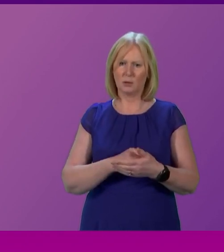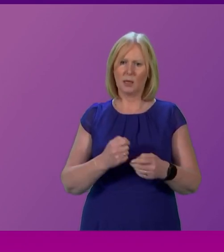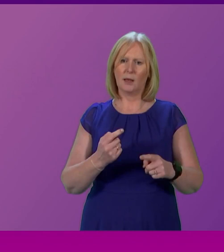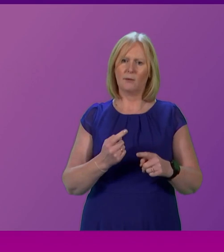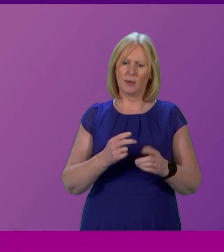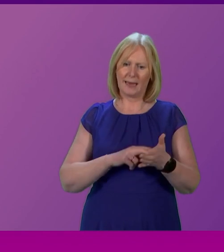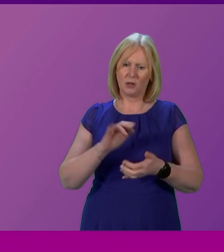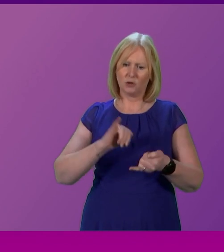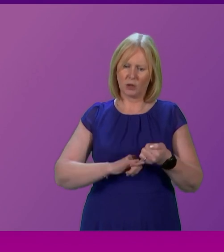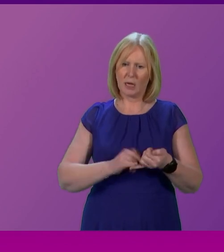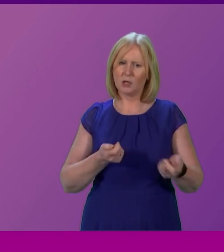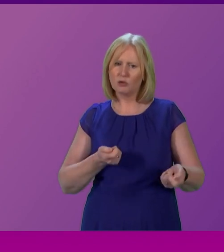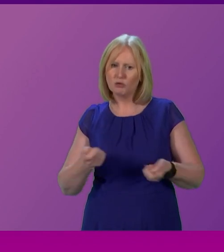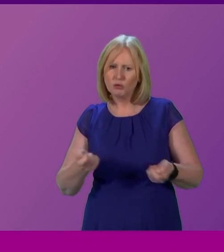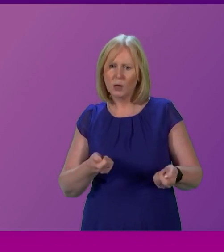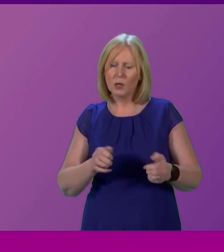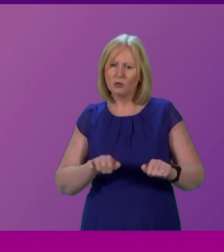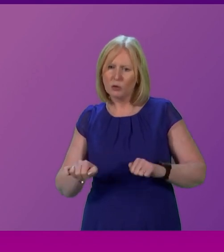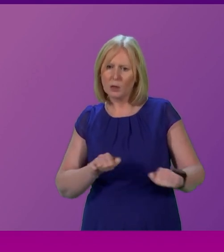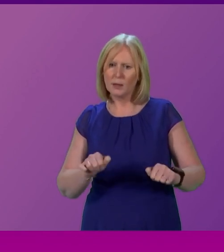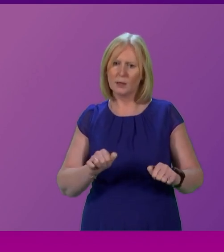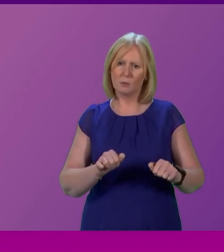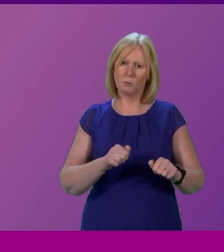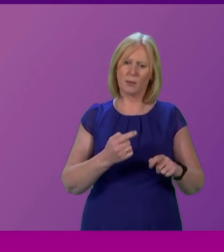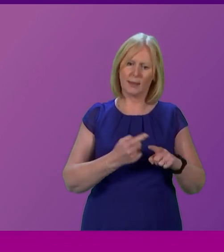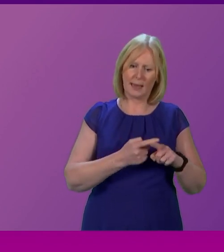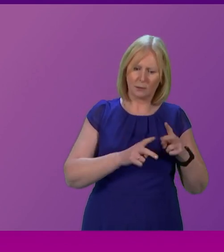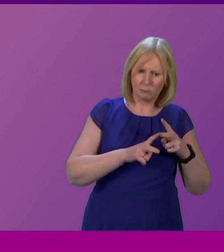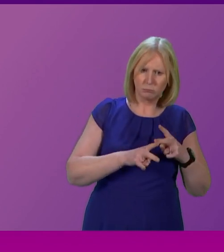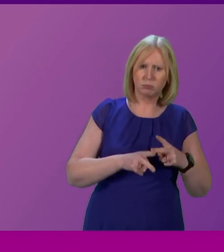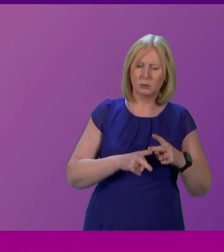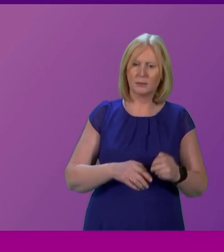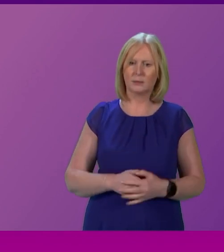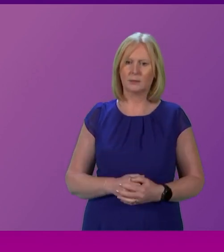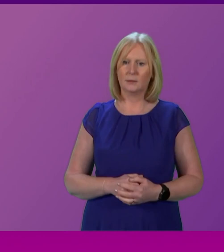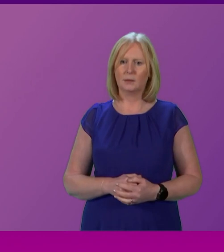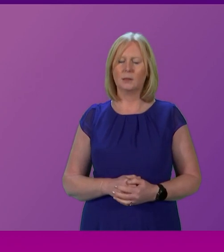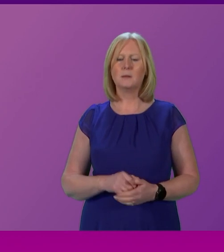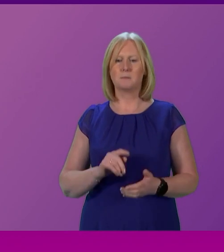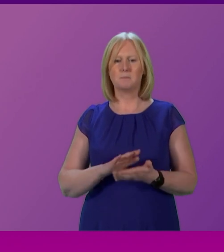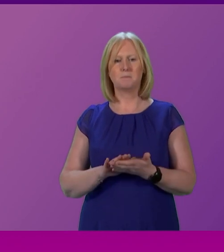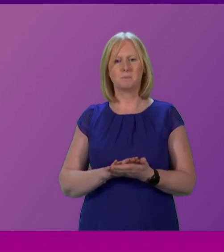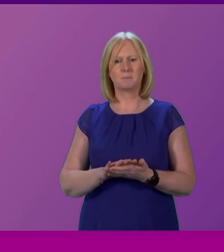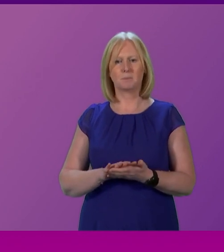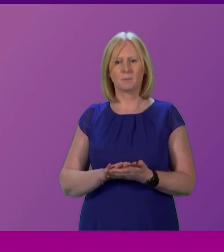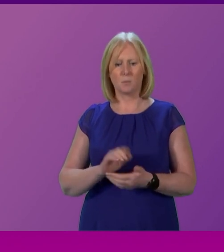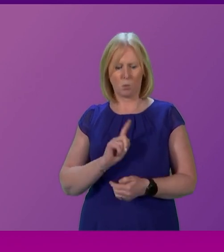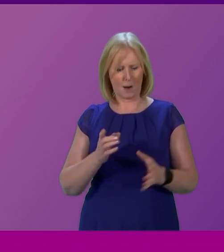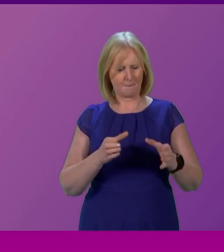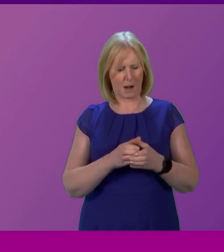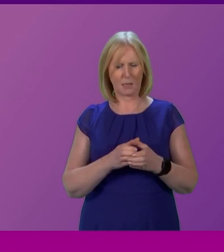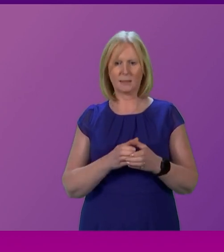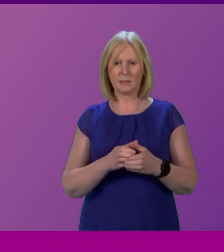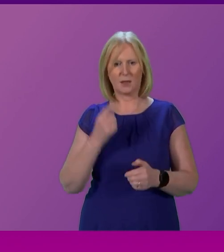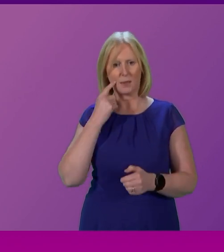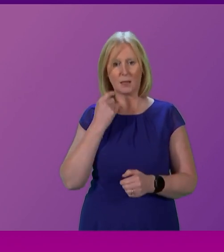Conservatives, in Wales under the Labour Party, in Scotland under the SNP, by what conceit does any one party think they can